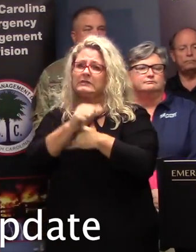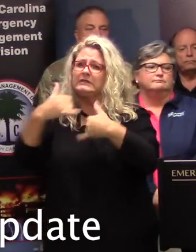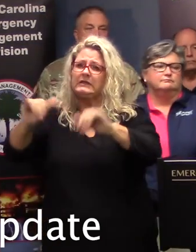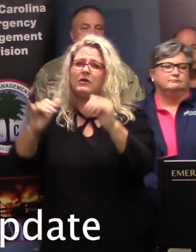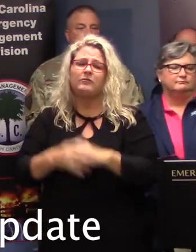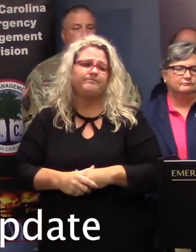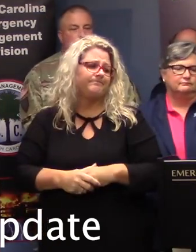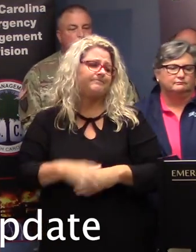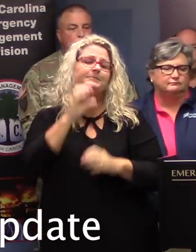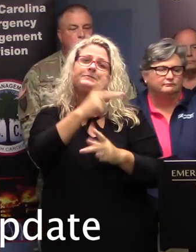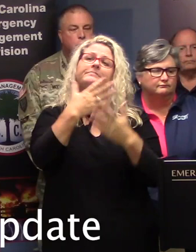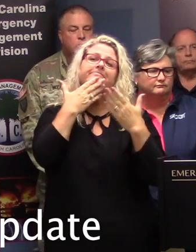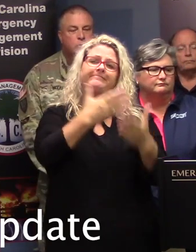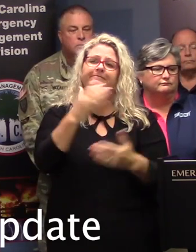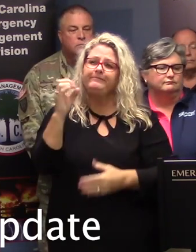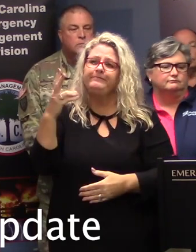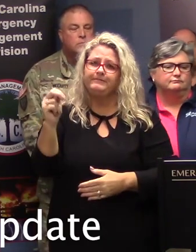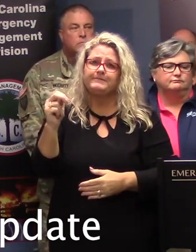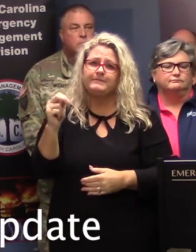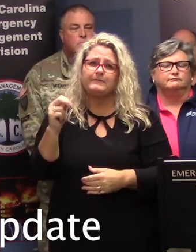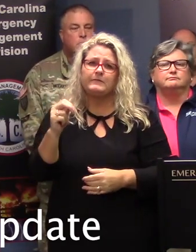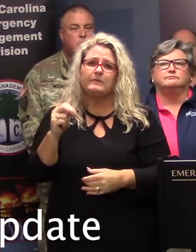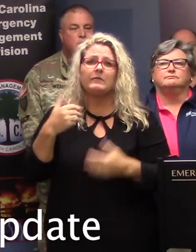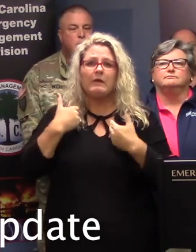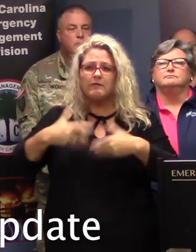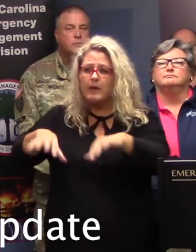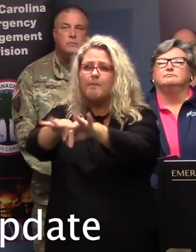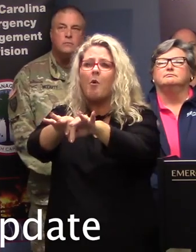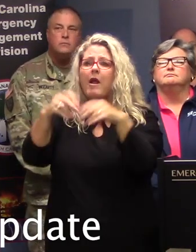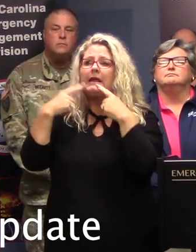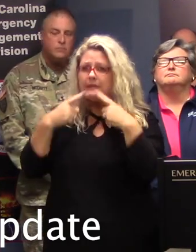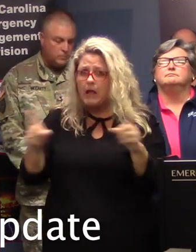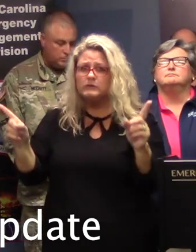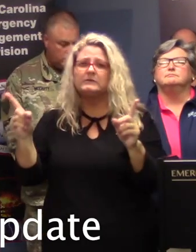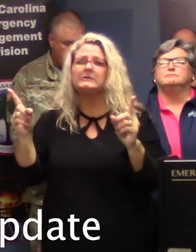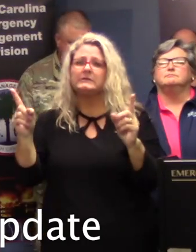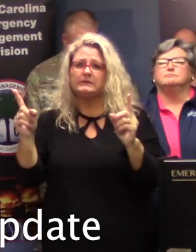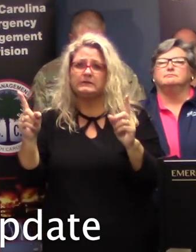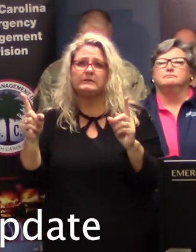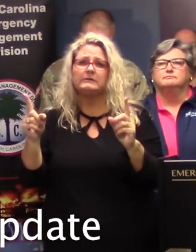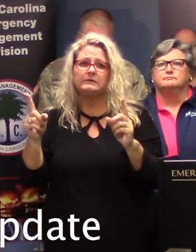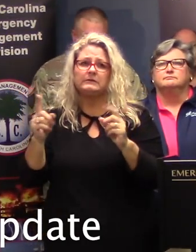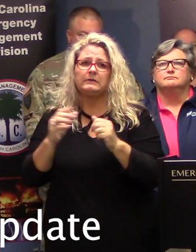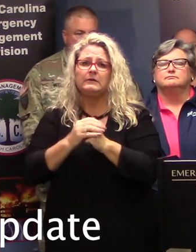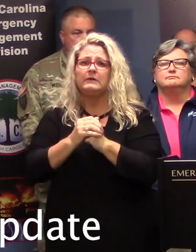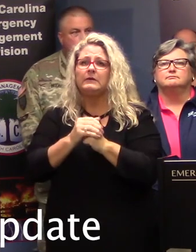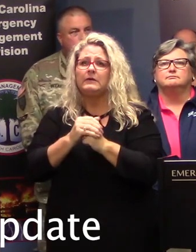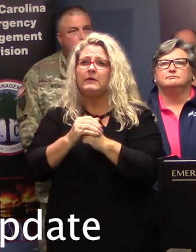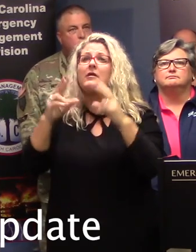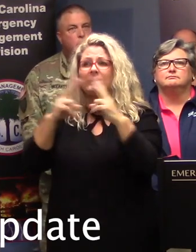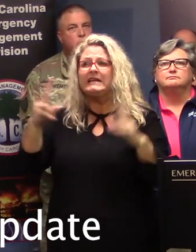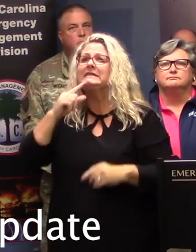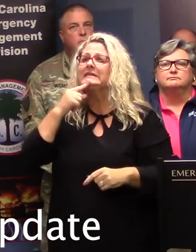Well, as we get started, we have some important announcements to make, and this is a very